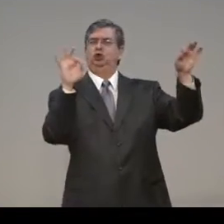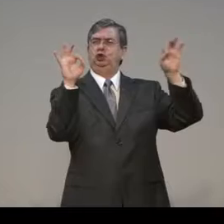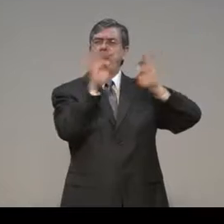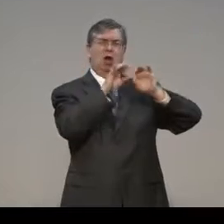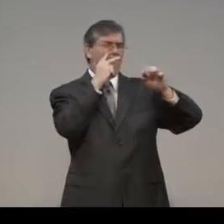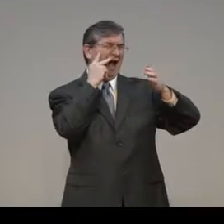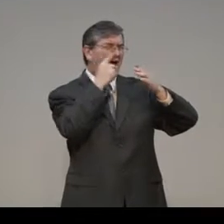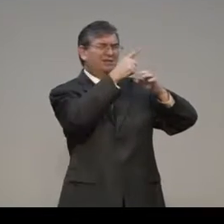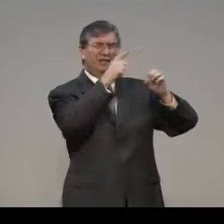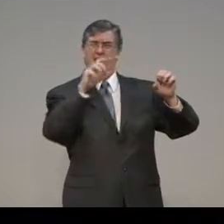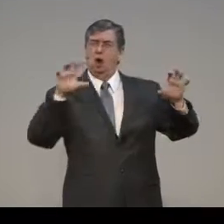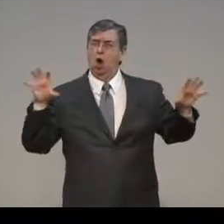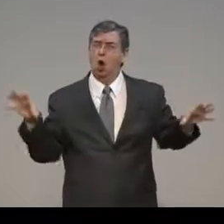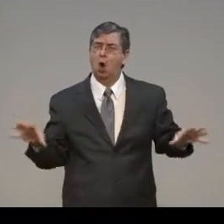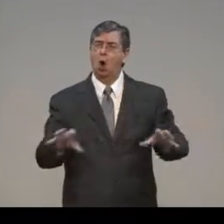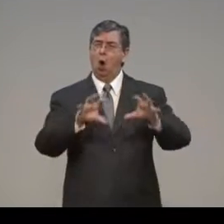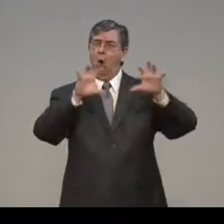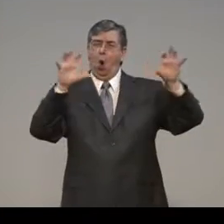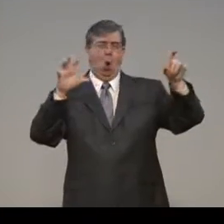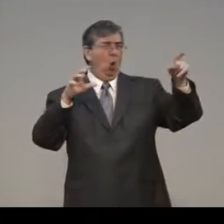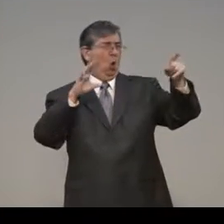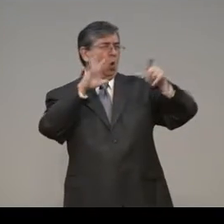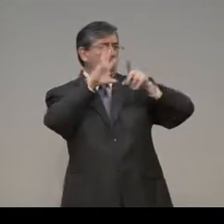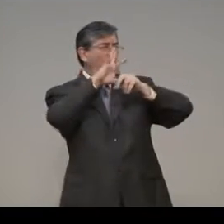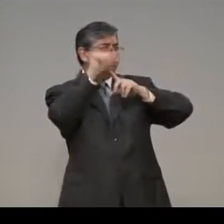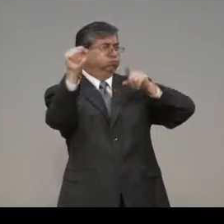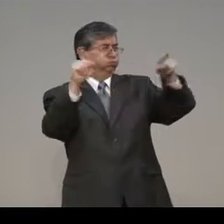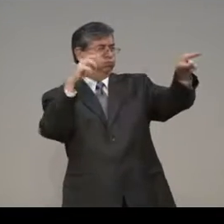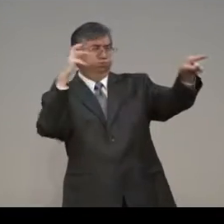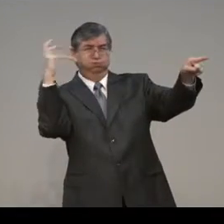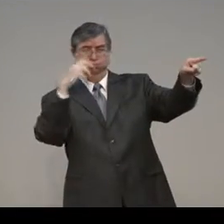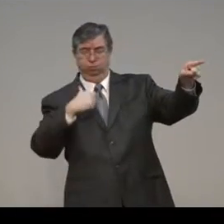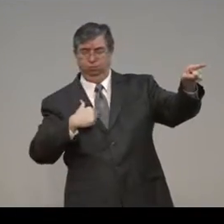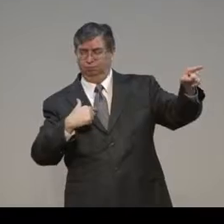Many soldiers don't believe that they should have it.